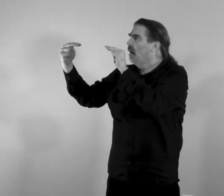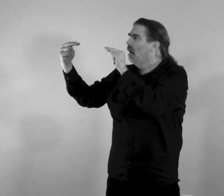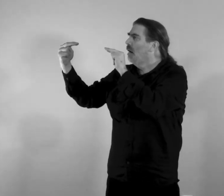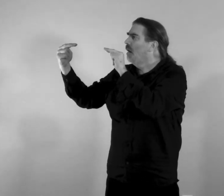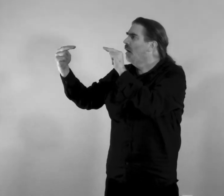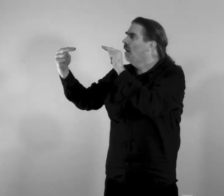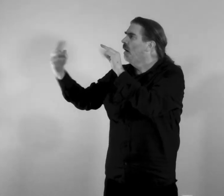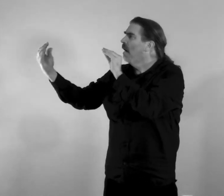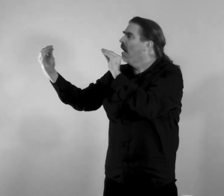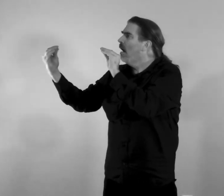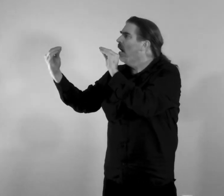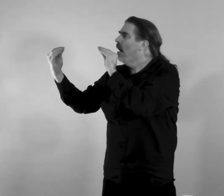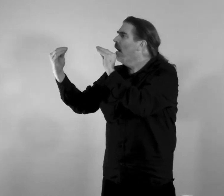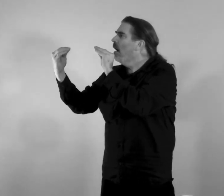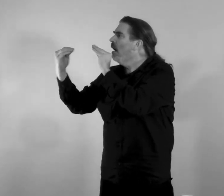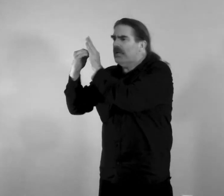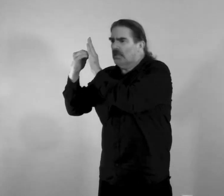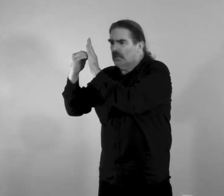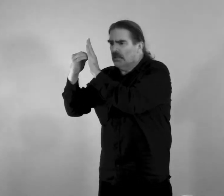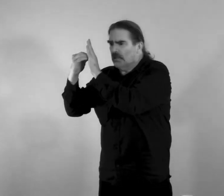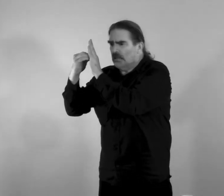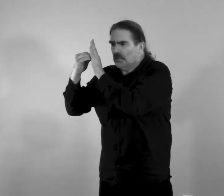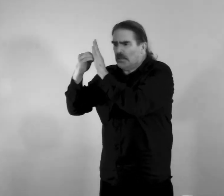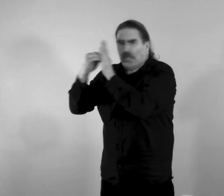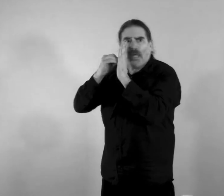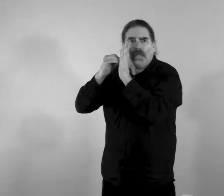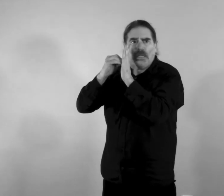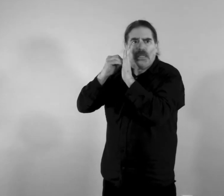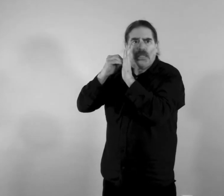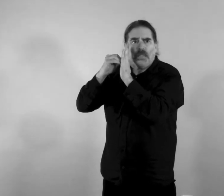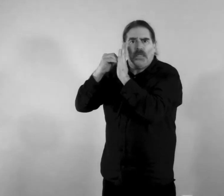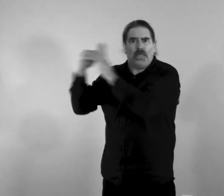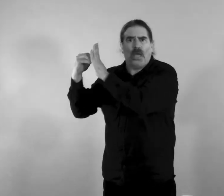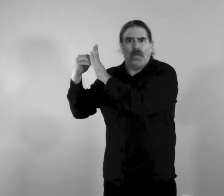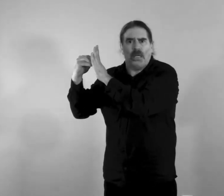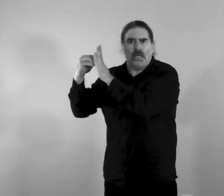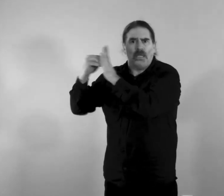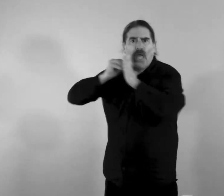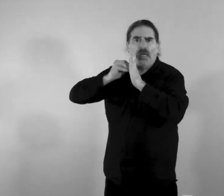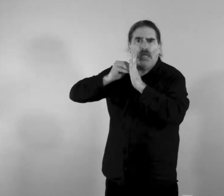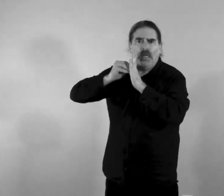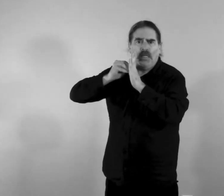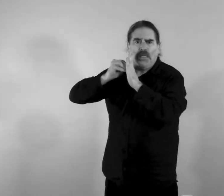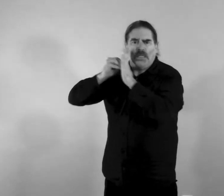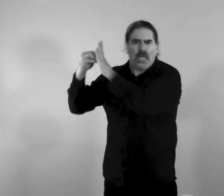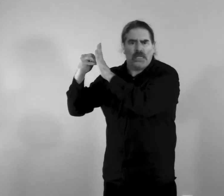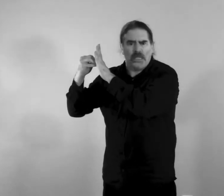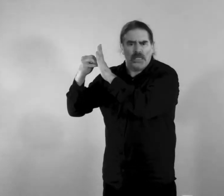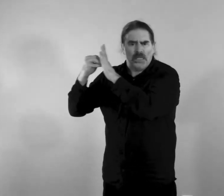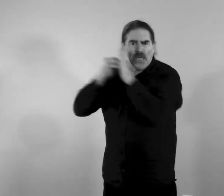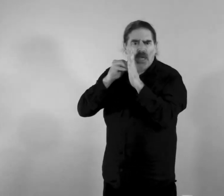to kiss or not to kiss that